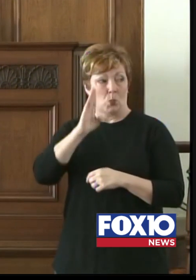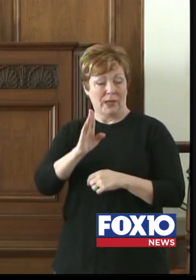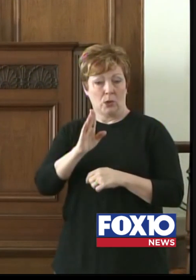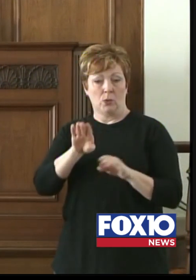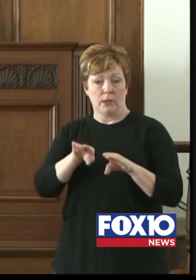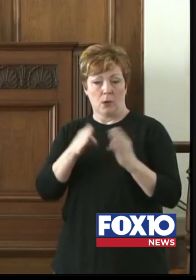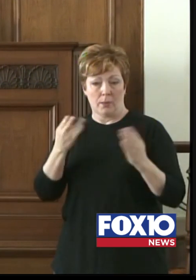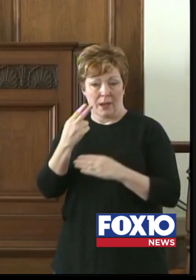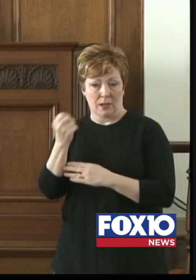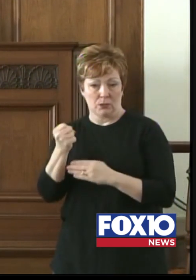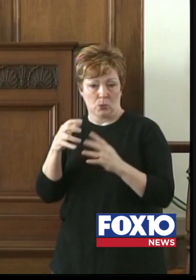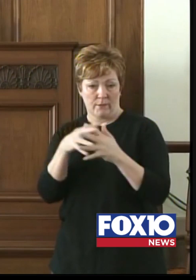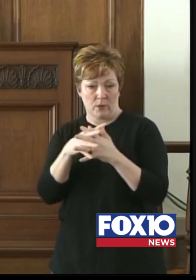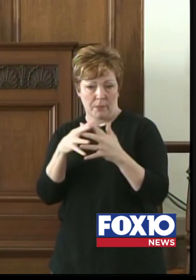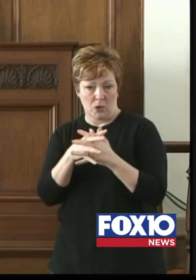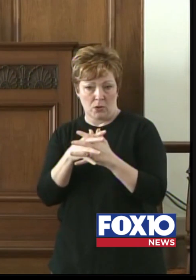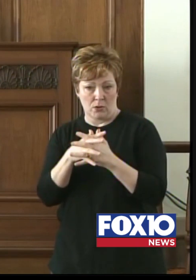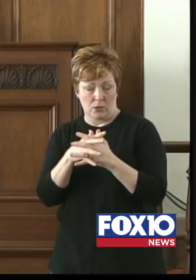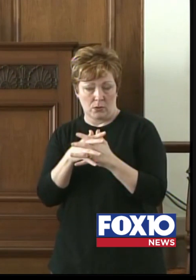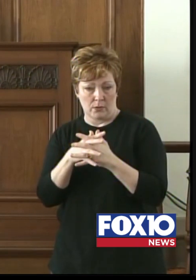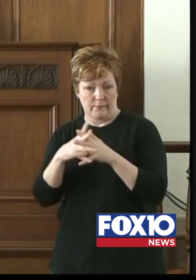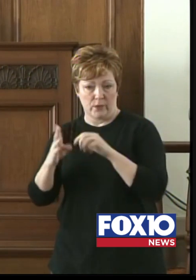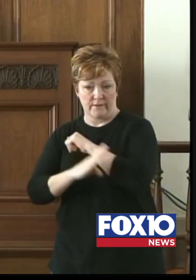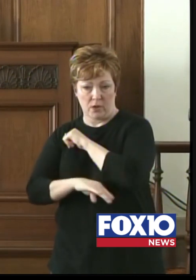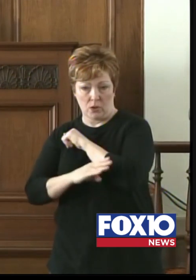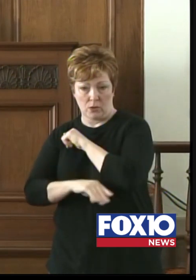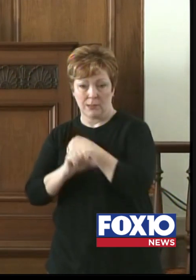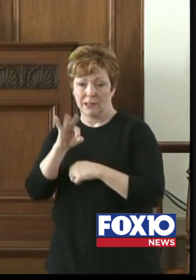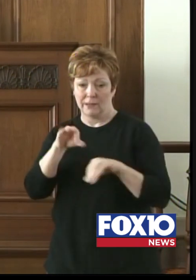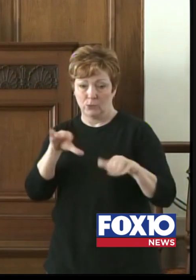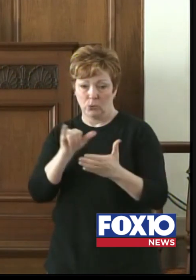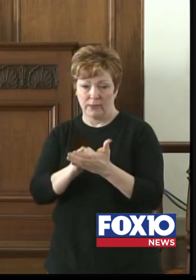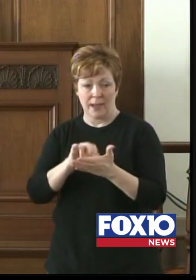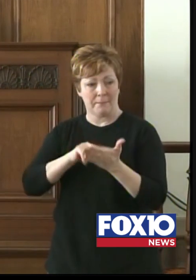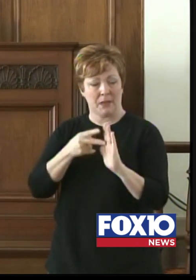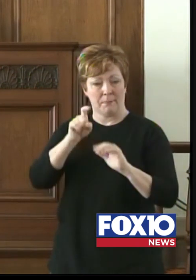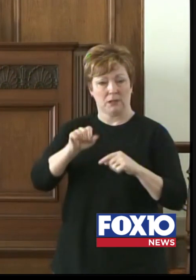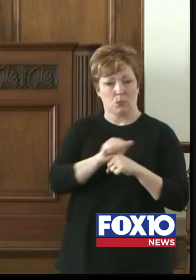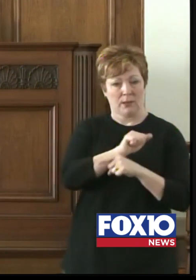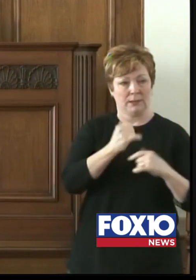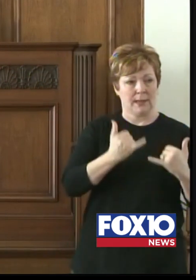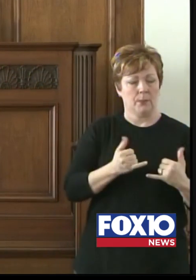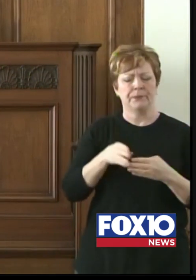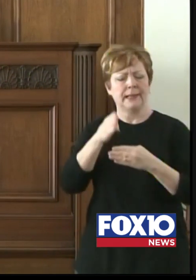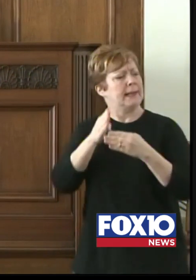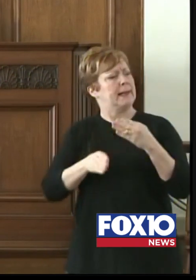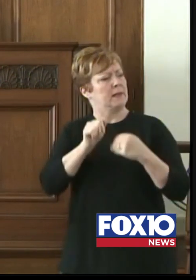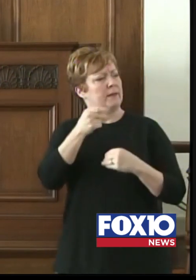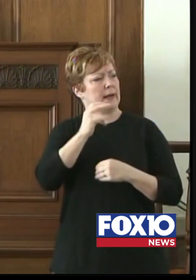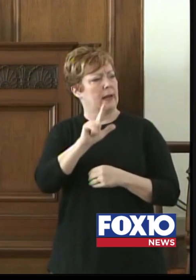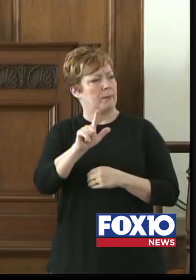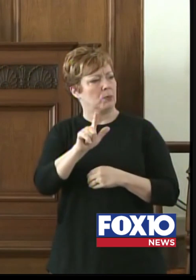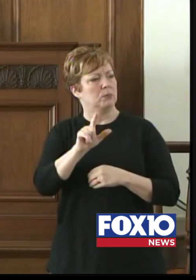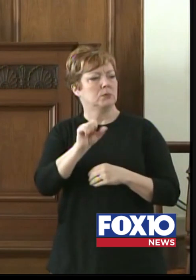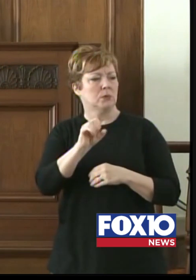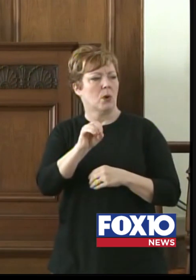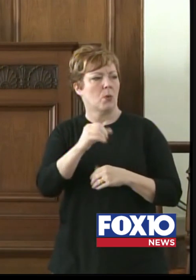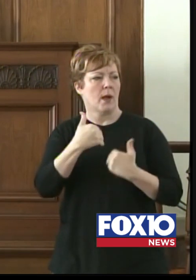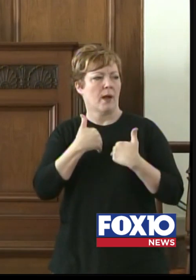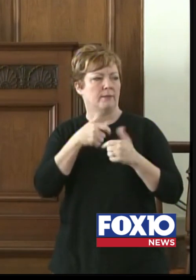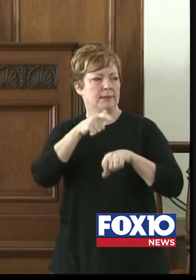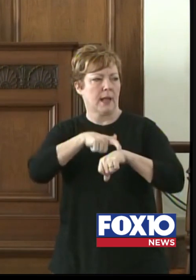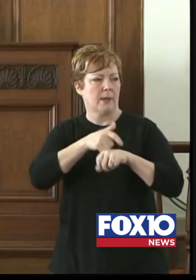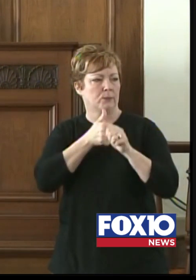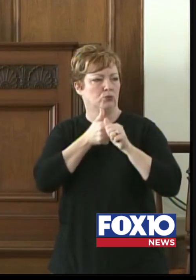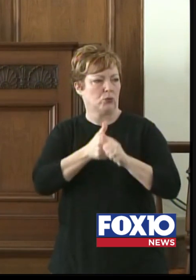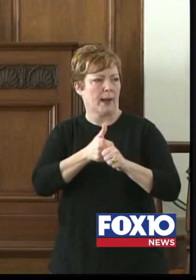open those athletic facilities for the office? Well, this is the end of April. And so we've got some time to track our progress